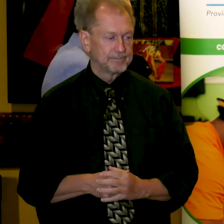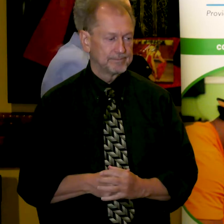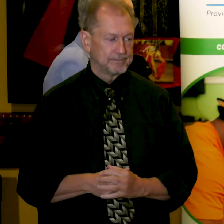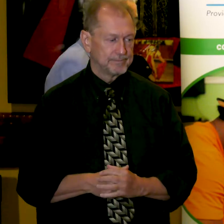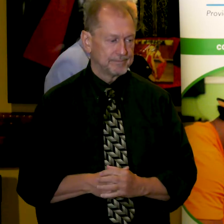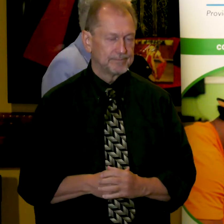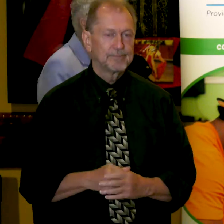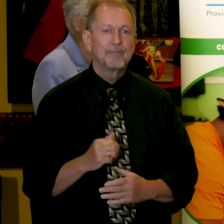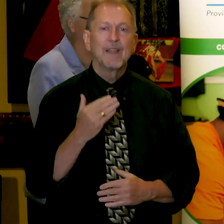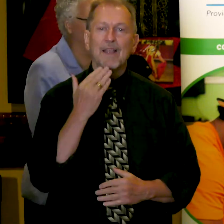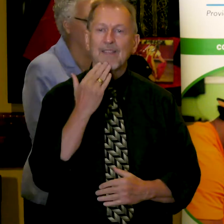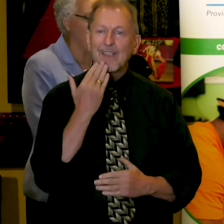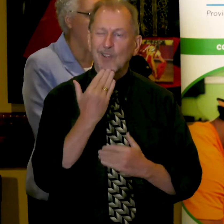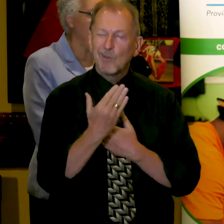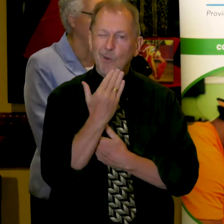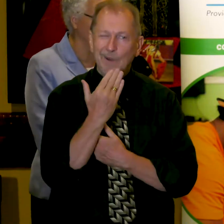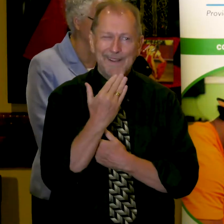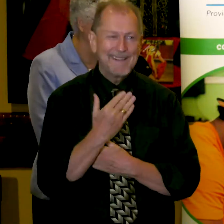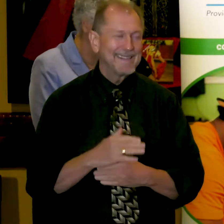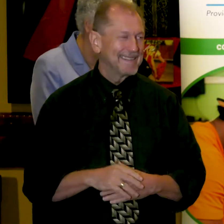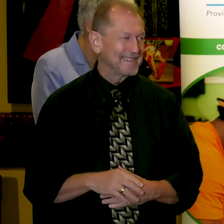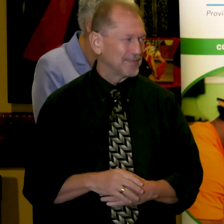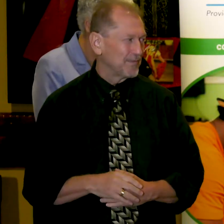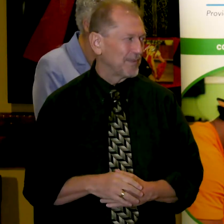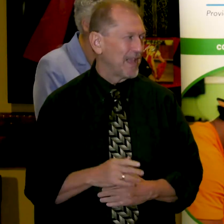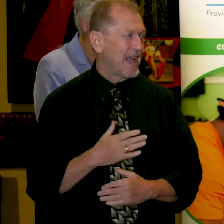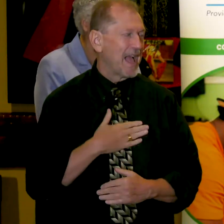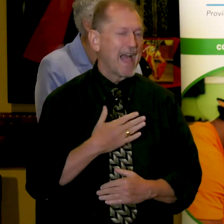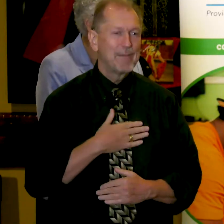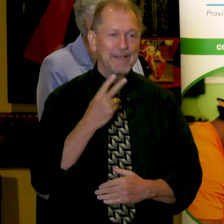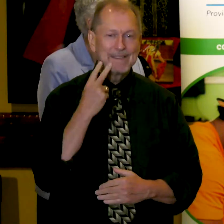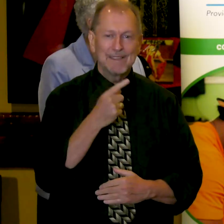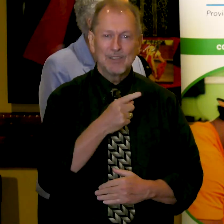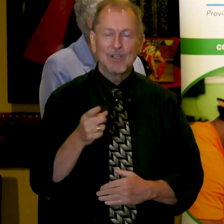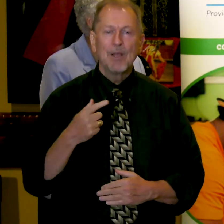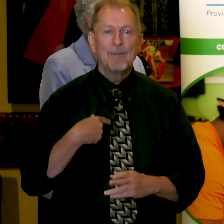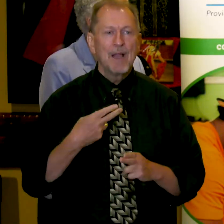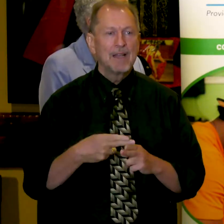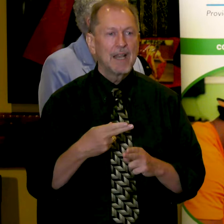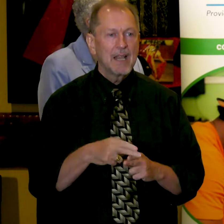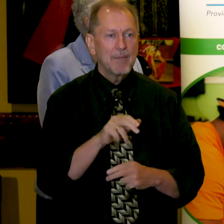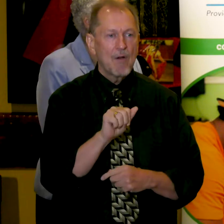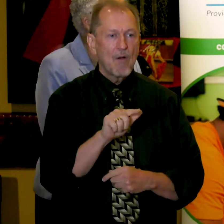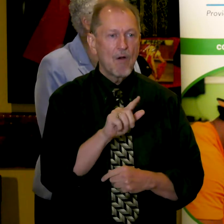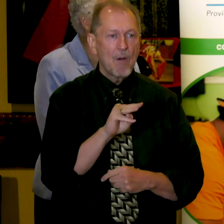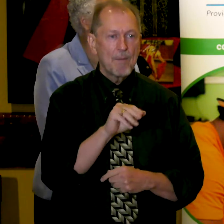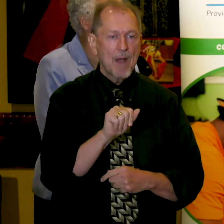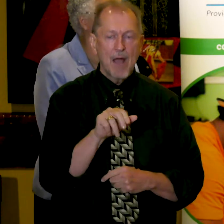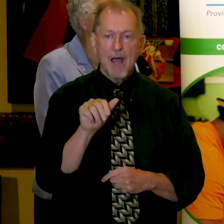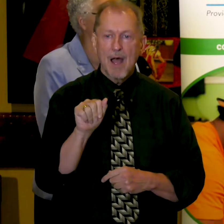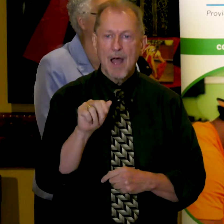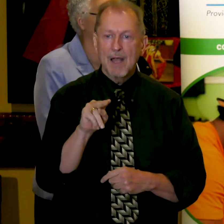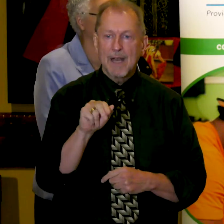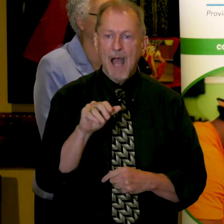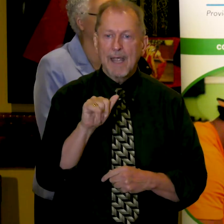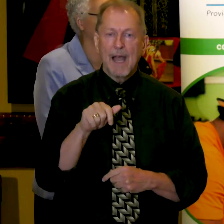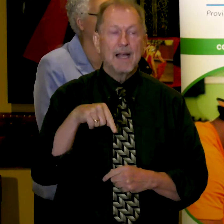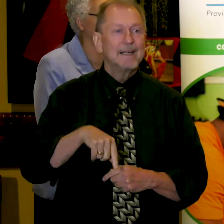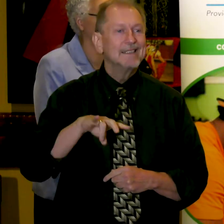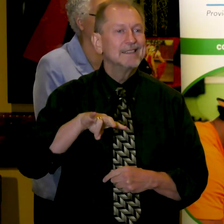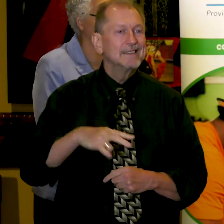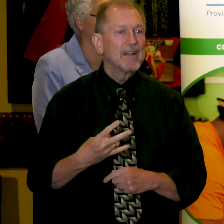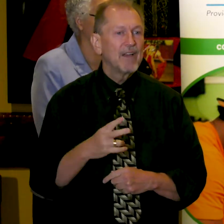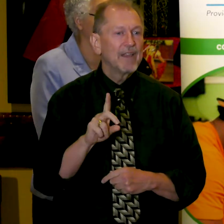Thank you. Good morning. Good morning. Buenos dias, everyone. My name is Alma Anaya. Welcome to the 7th District. I represent